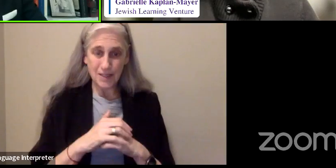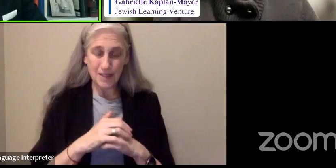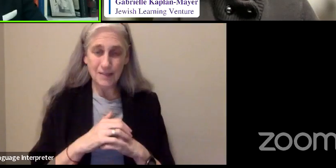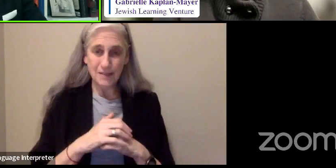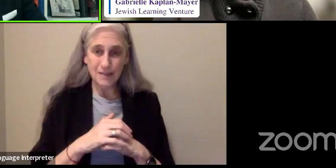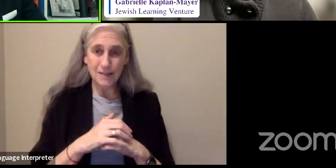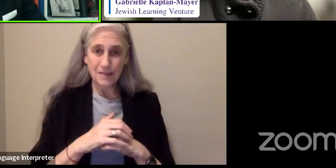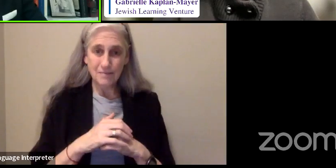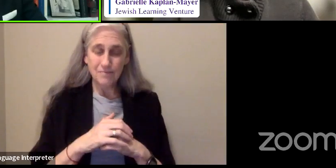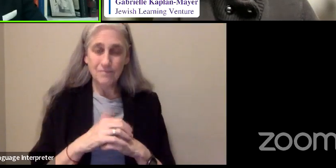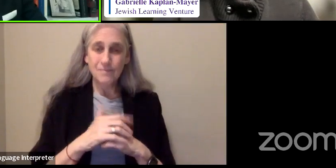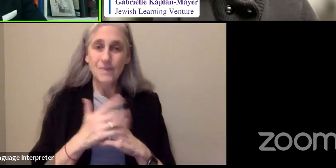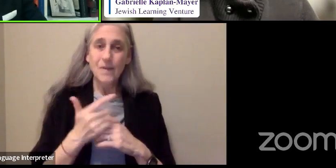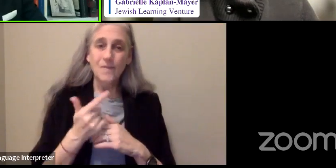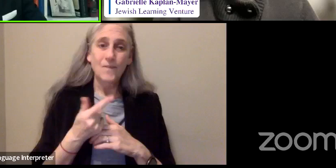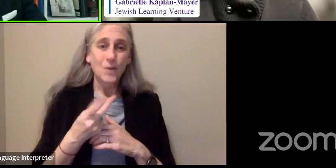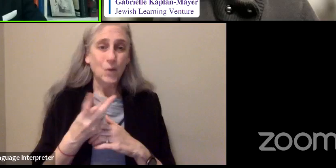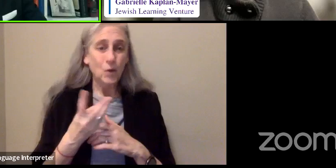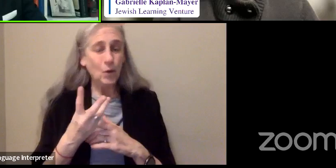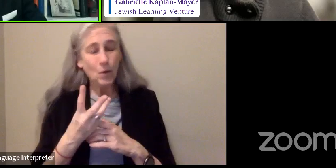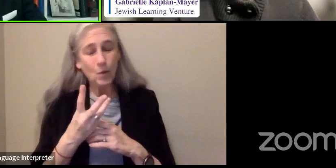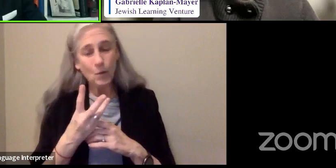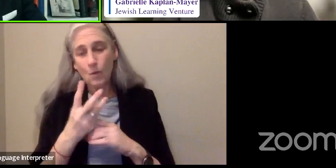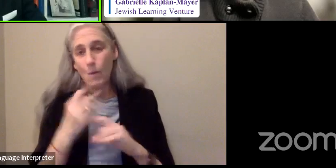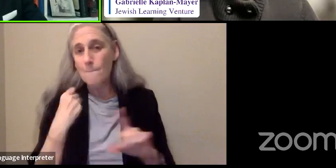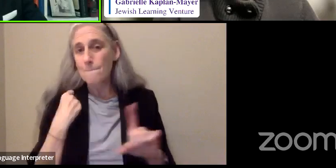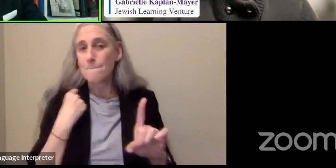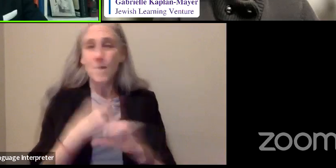some breakthroughs that were quite astonishing.